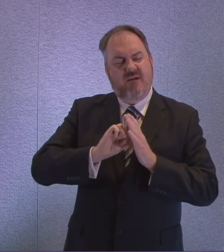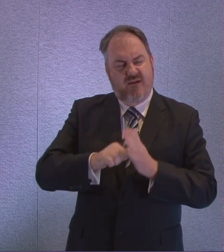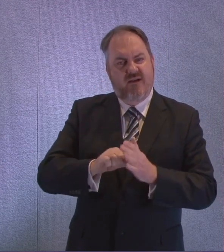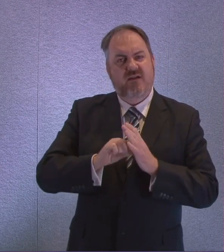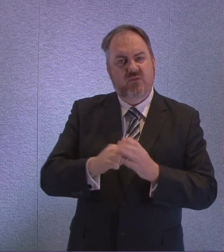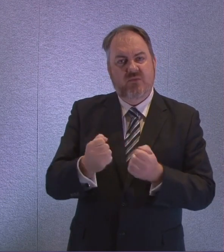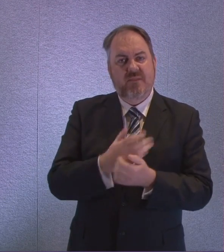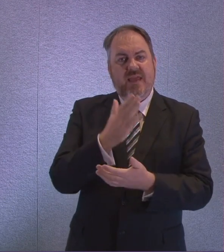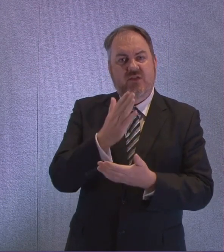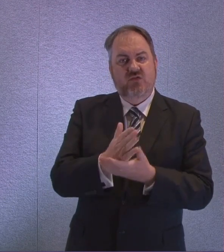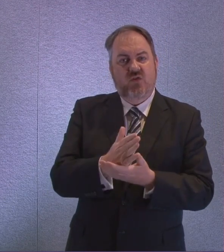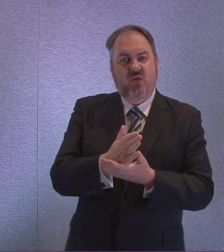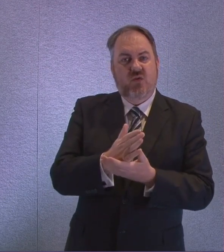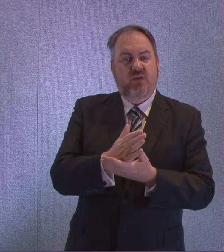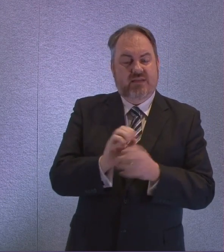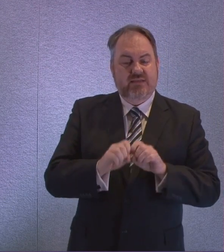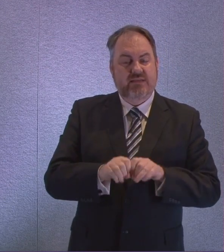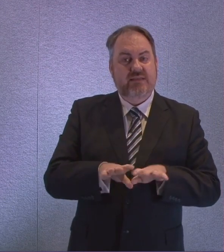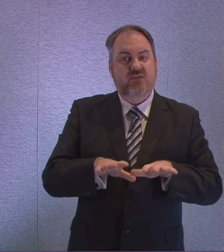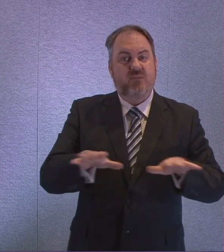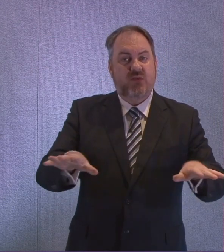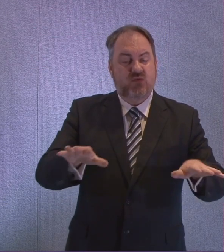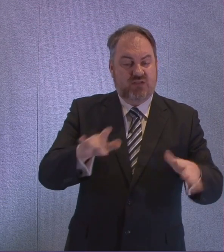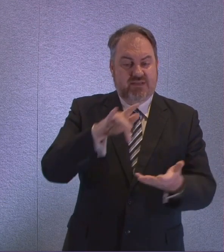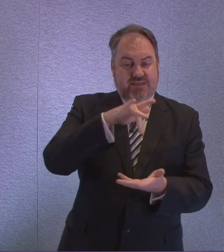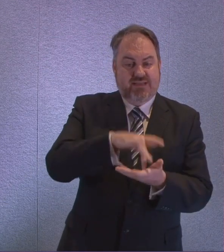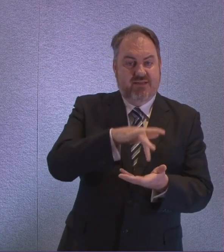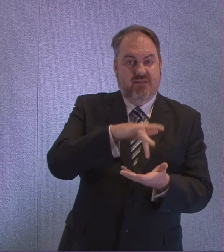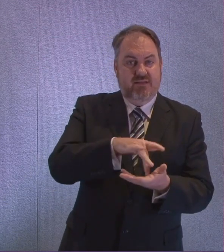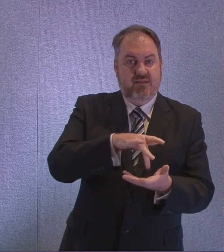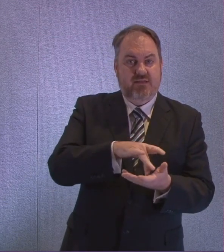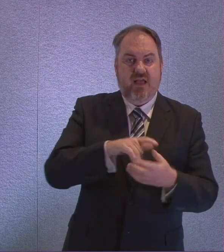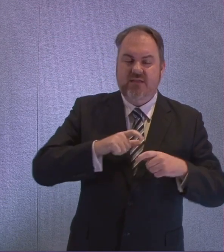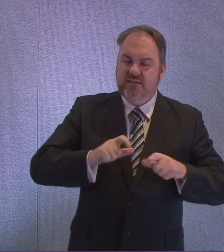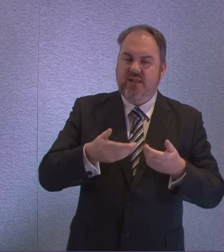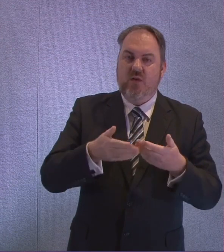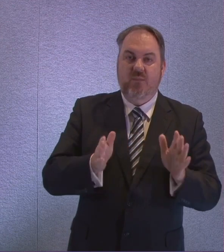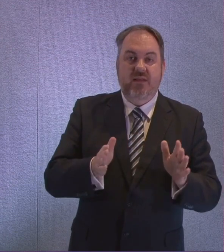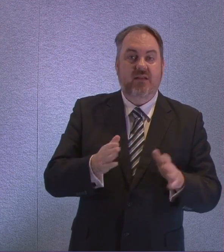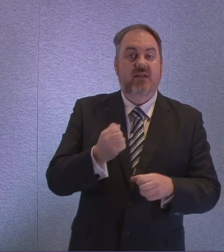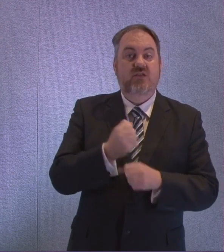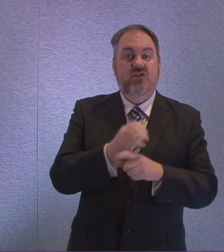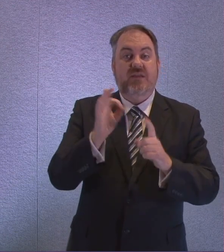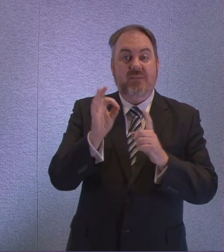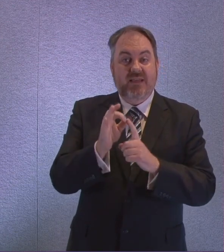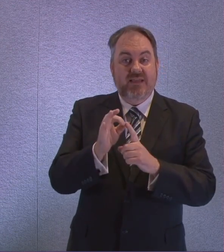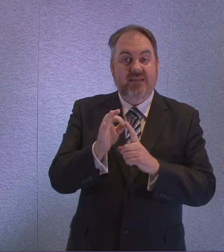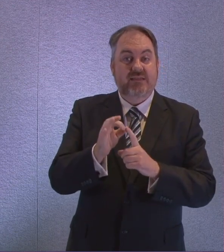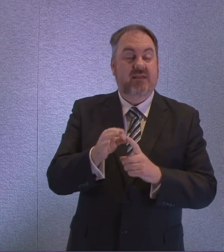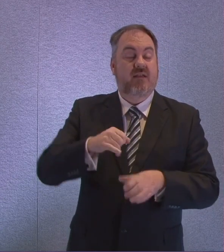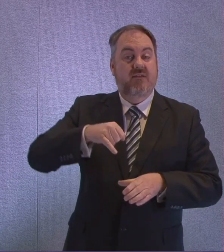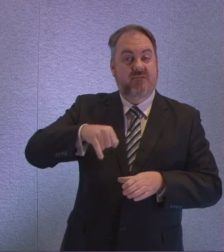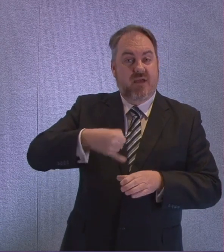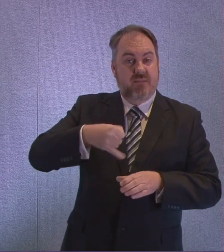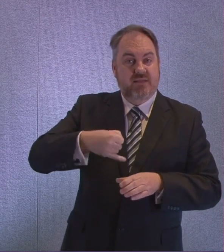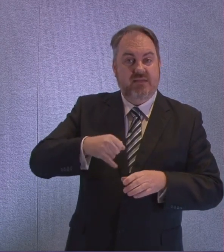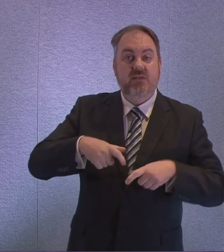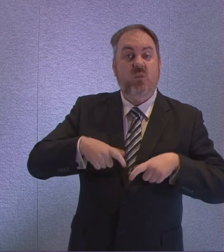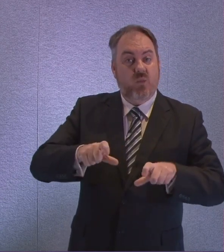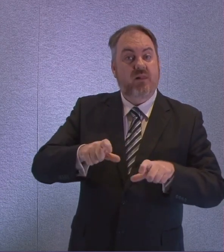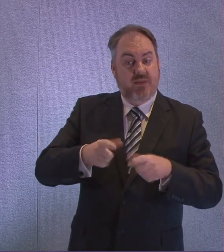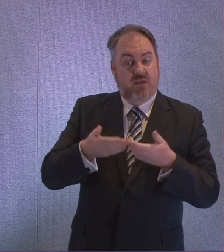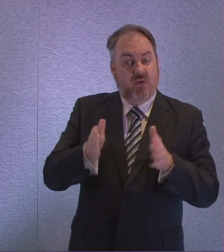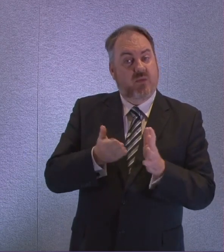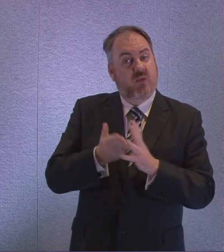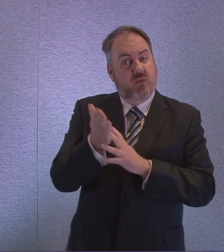centres are open over the Easter weekend, just as GP practices and pharmacists will be. On the guidance, you may not